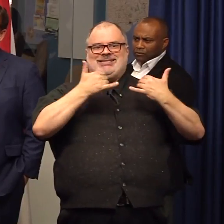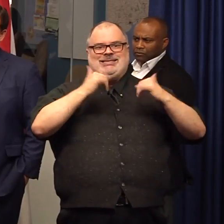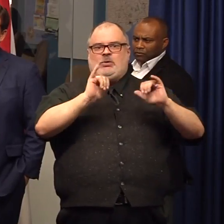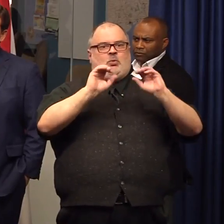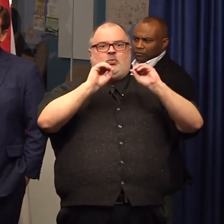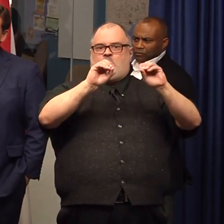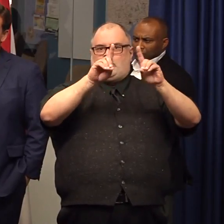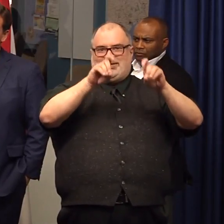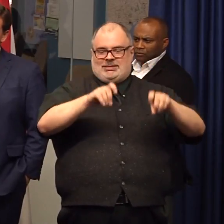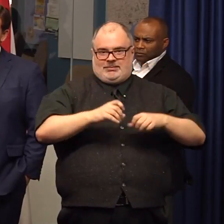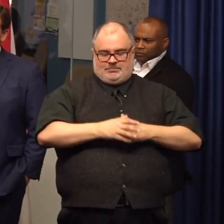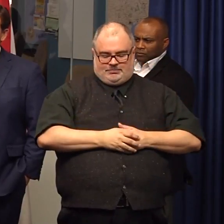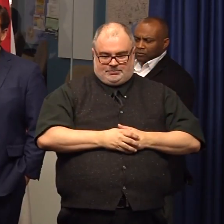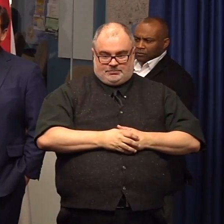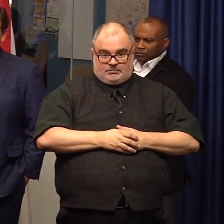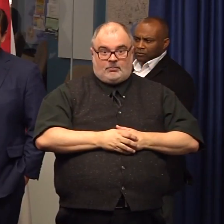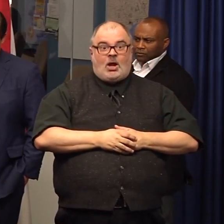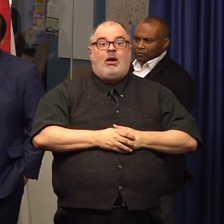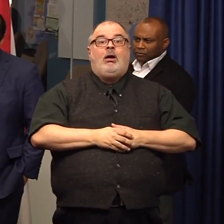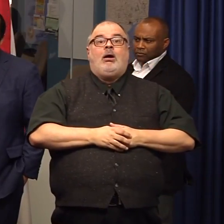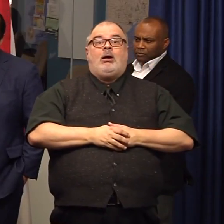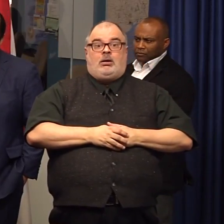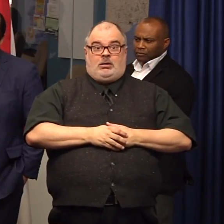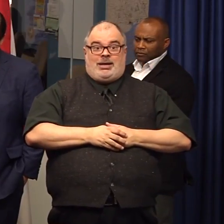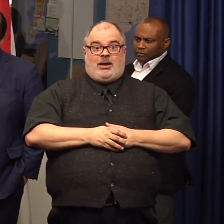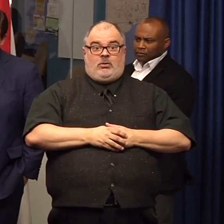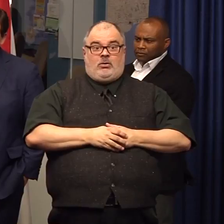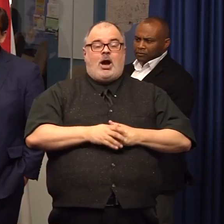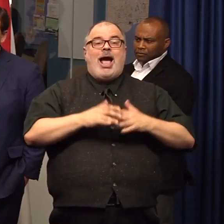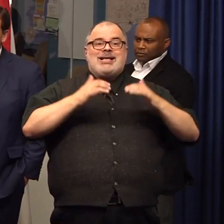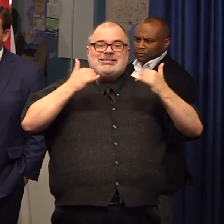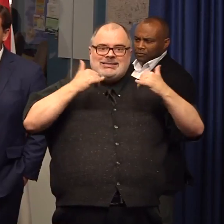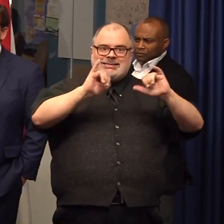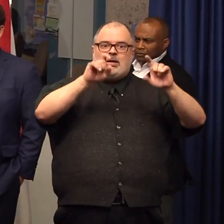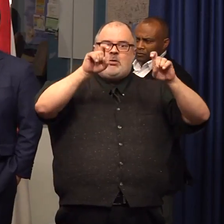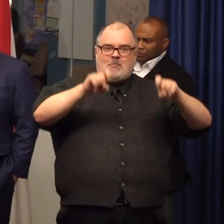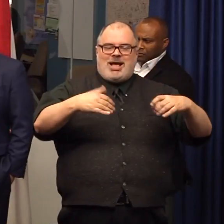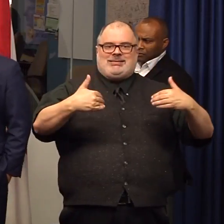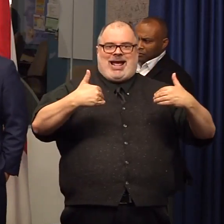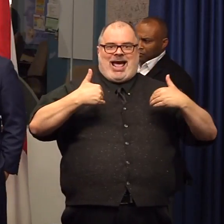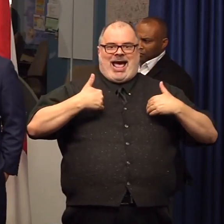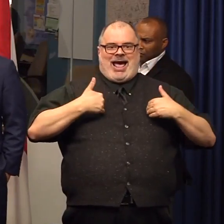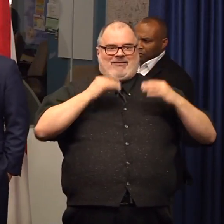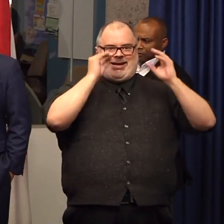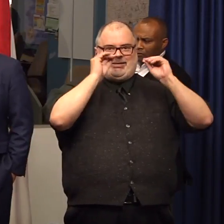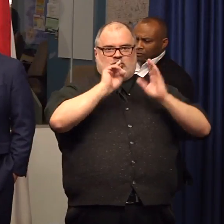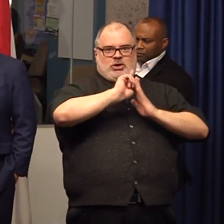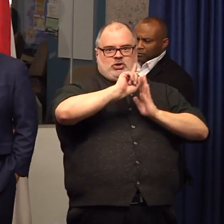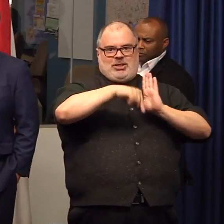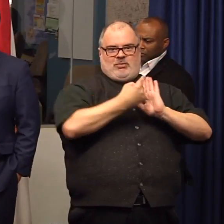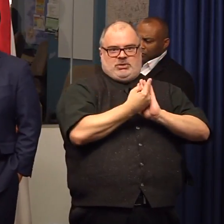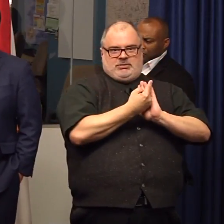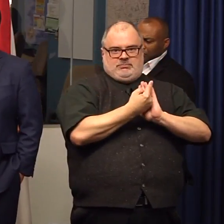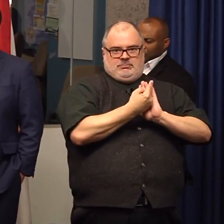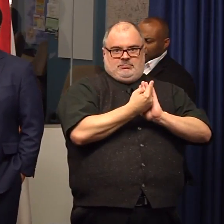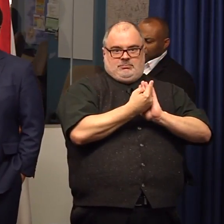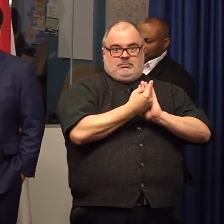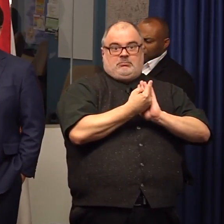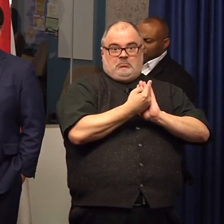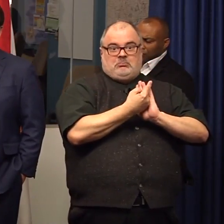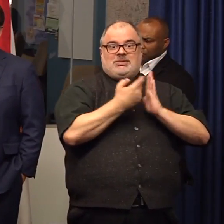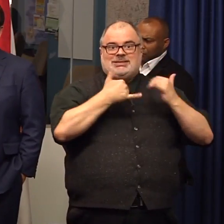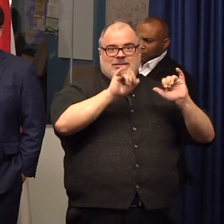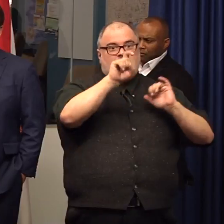to the schools is they still have to give those instructional hours and they're gonna do a fantastic job we've had four schools who have already been on spring break of the other